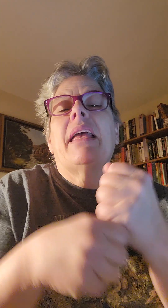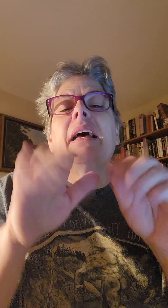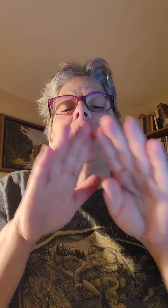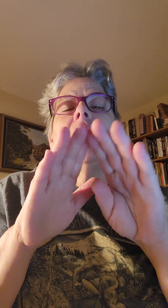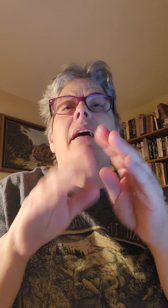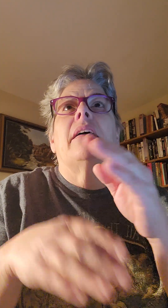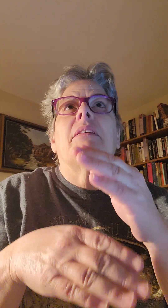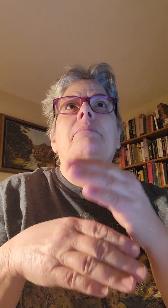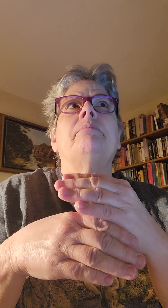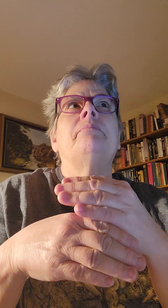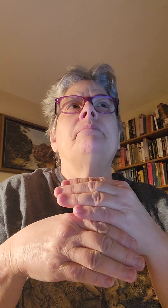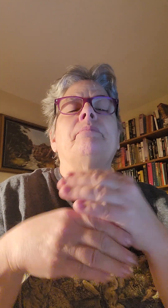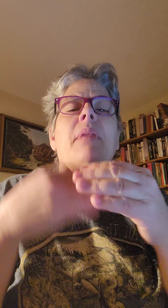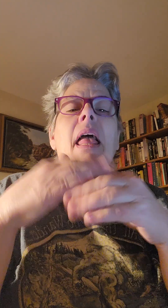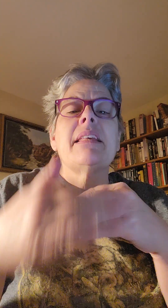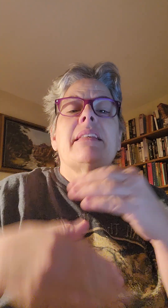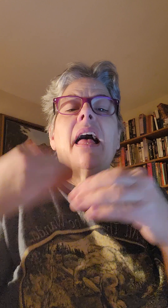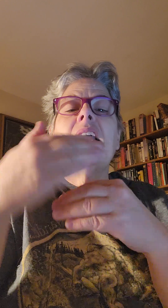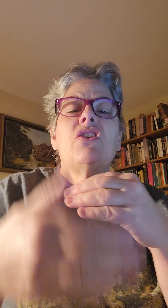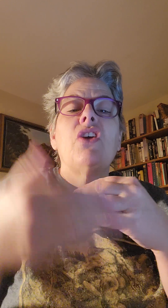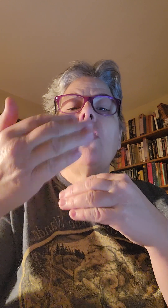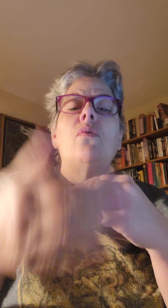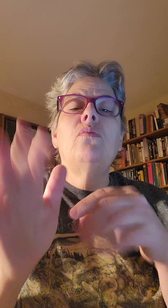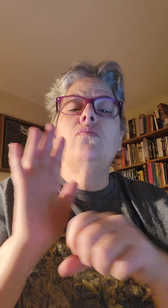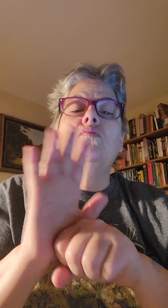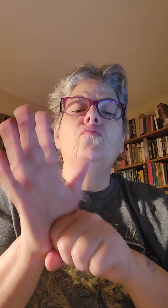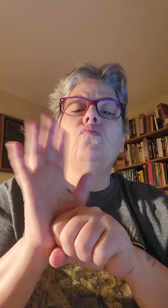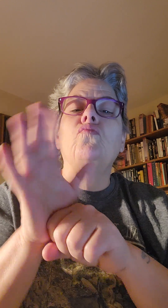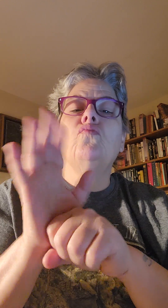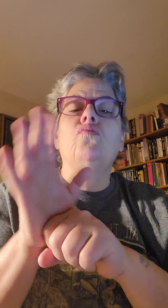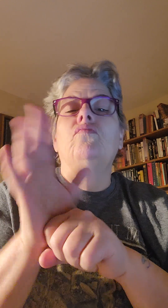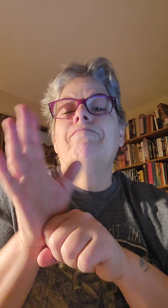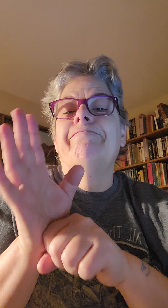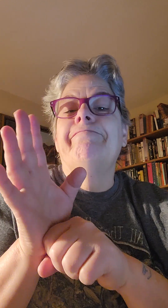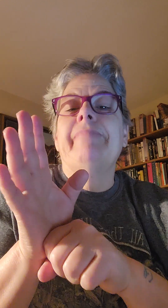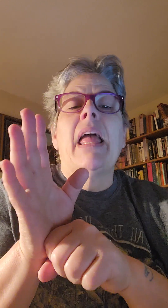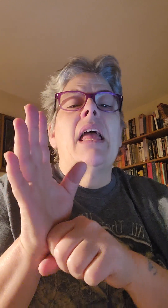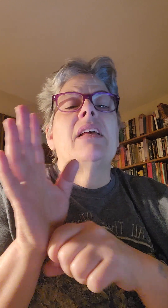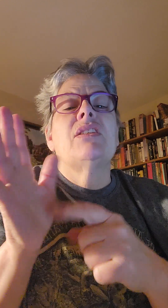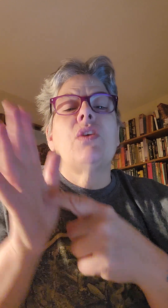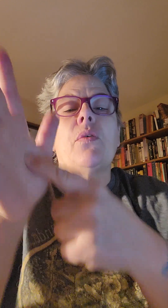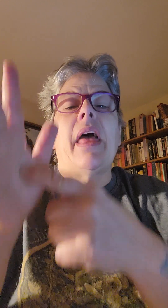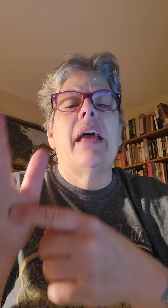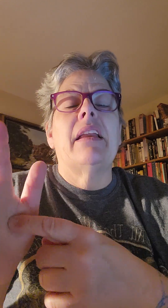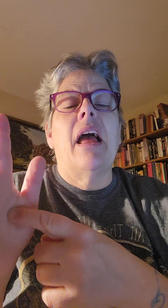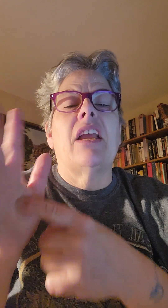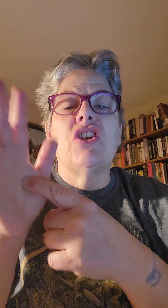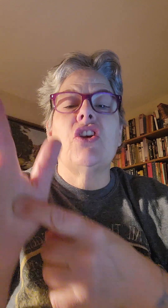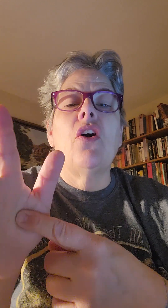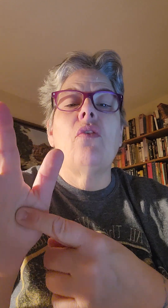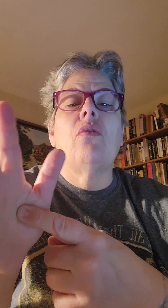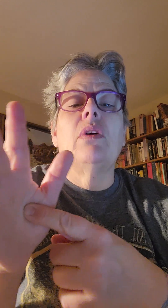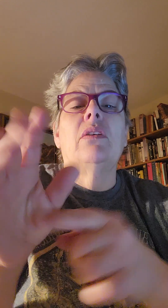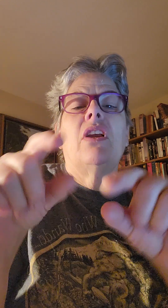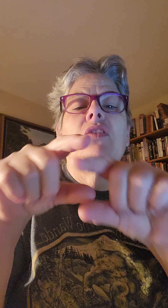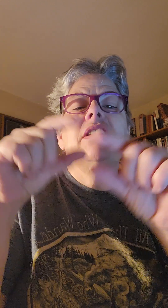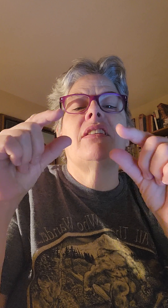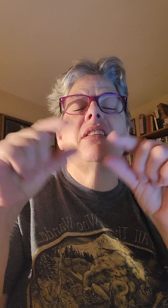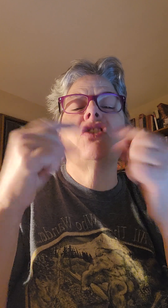a, uh, um, slide show so that I can show, you know, this, this